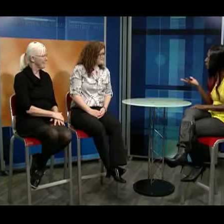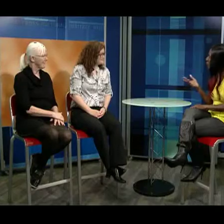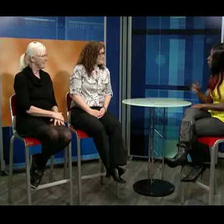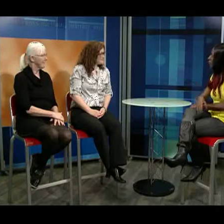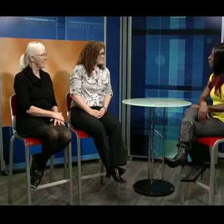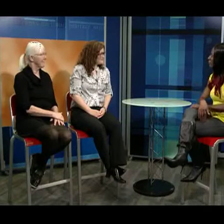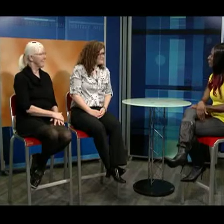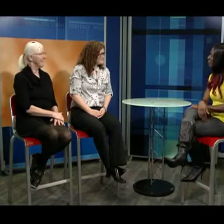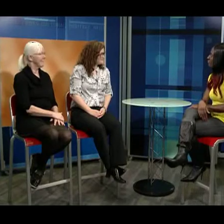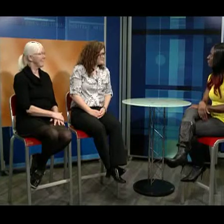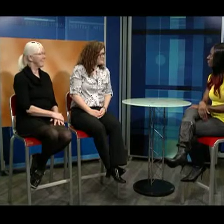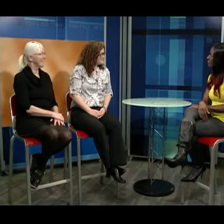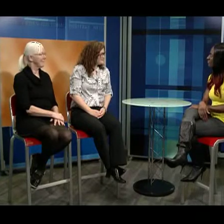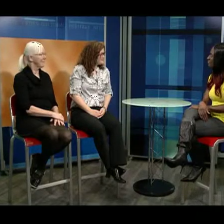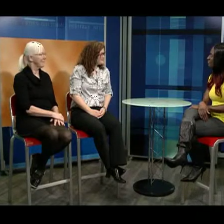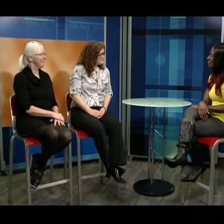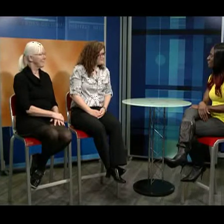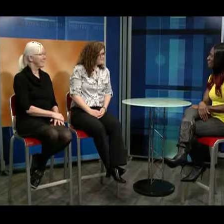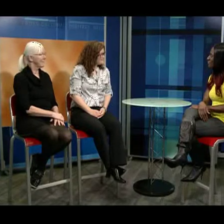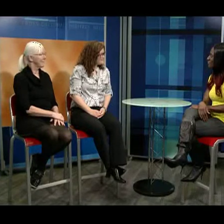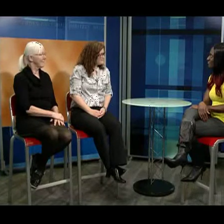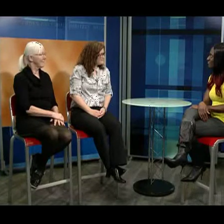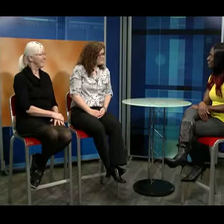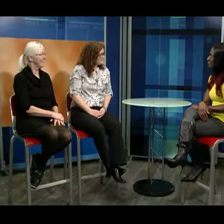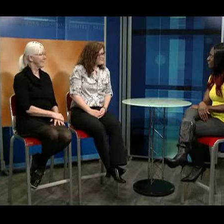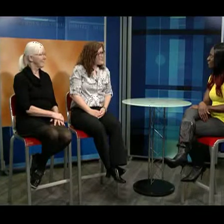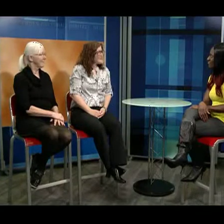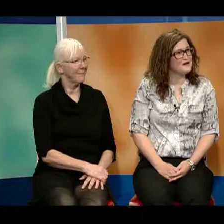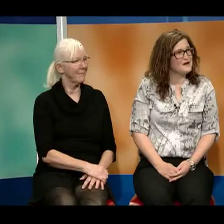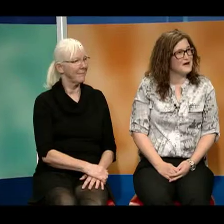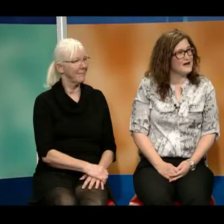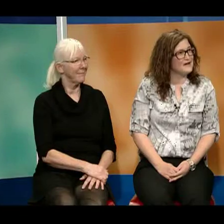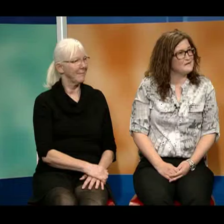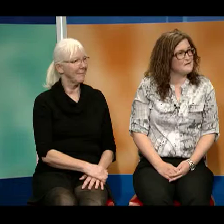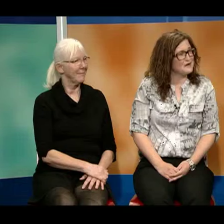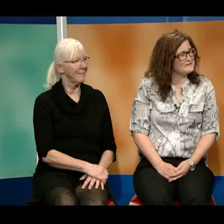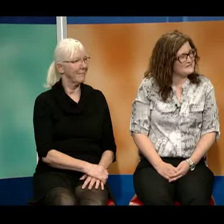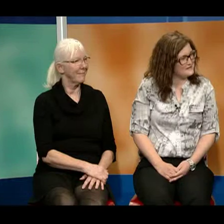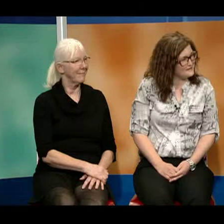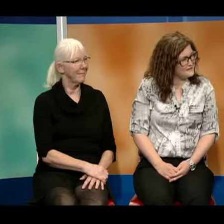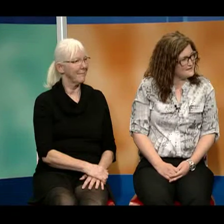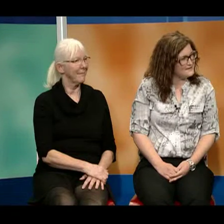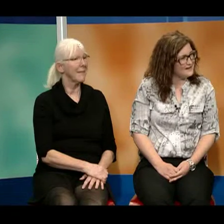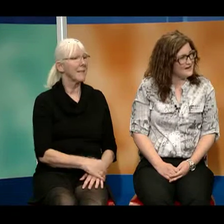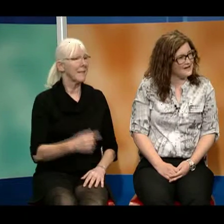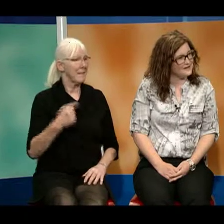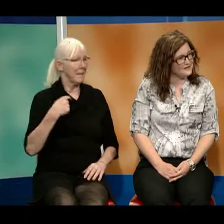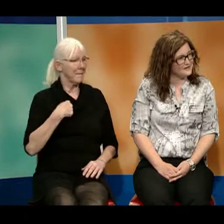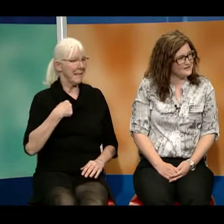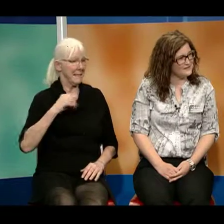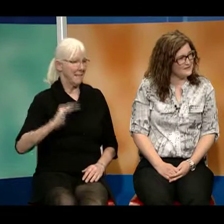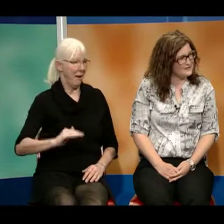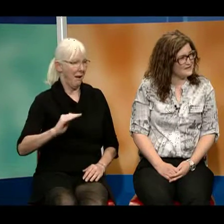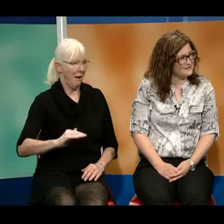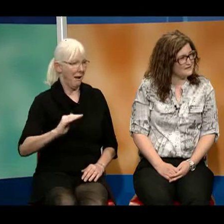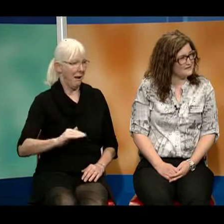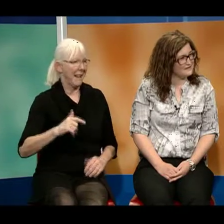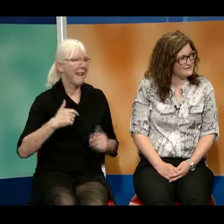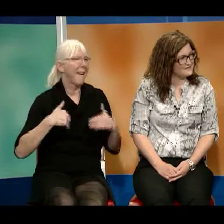So how did you become interested in becoming an audiologist? When I was younger, I had a lot of middle ear fluid